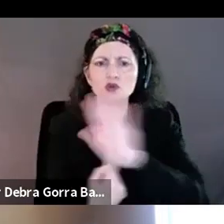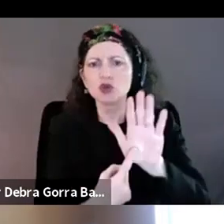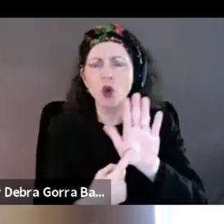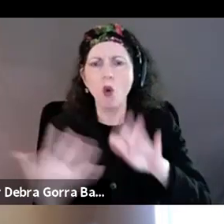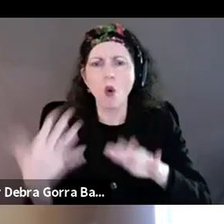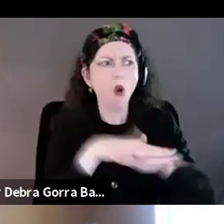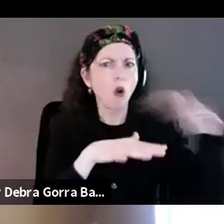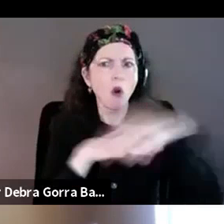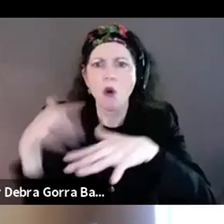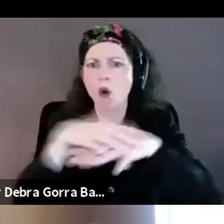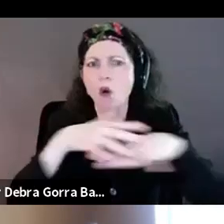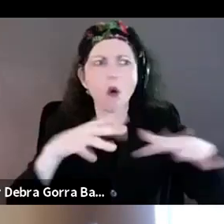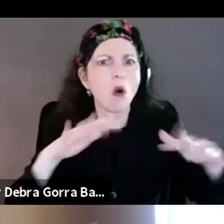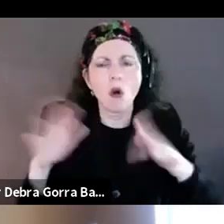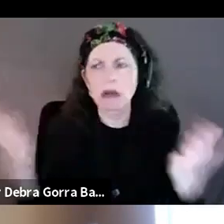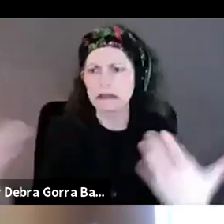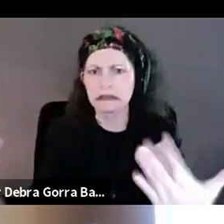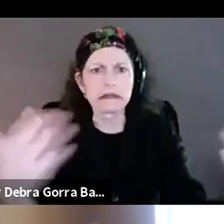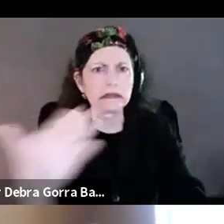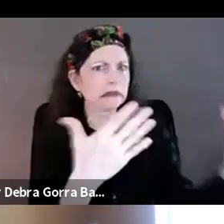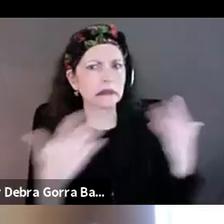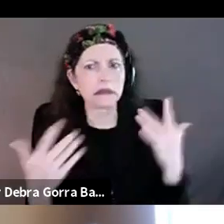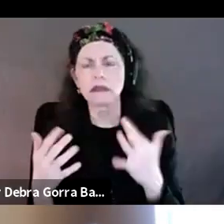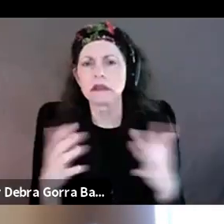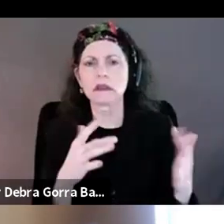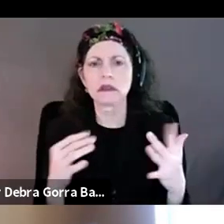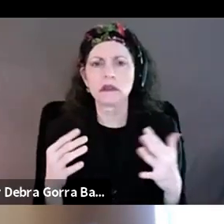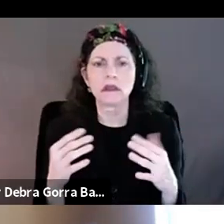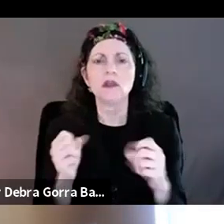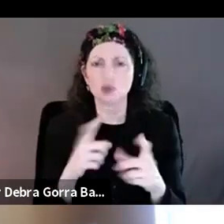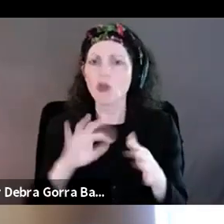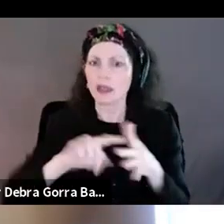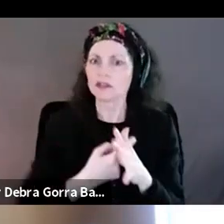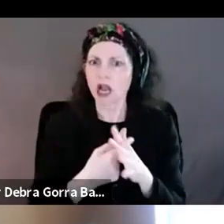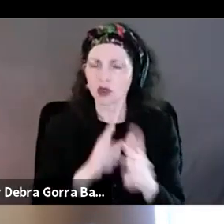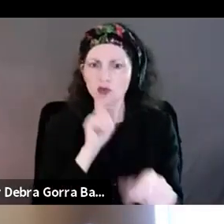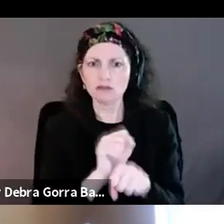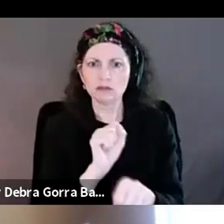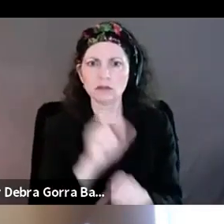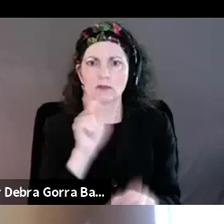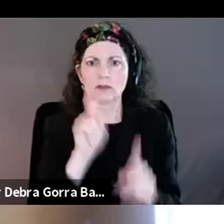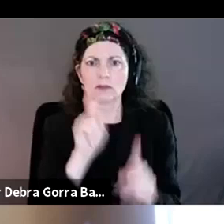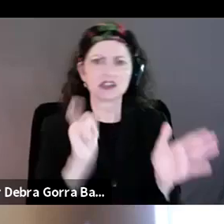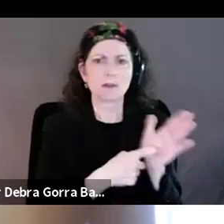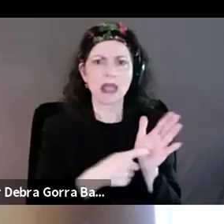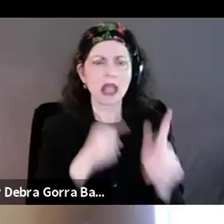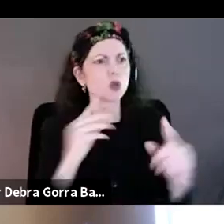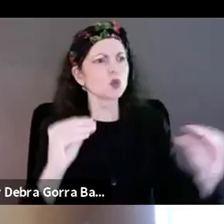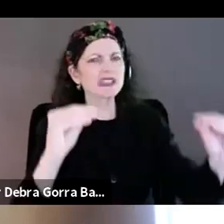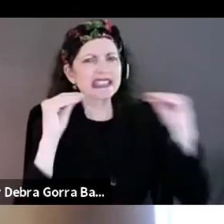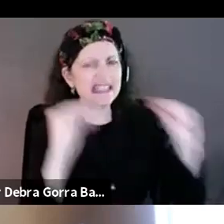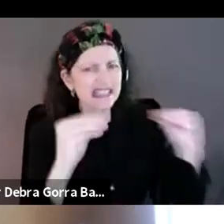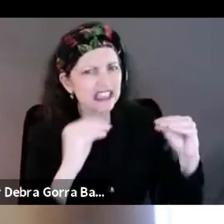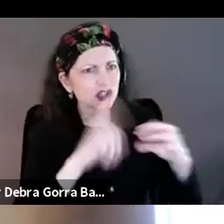so, you know, we have really seen that that has started to be true. People have started to demand that it be taught. There's a discussion